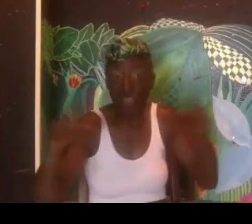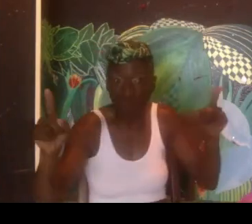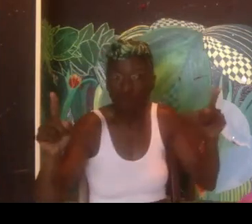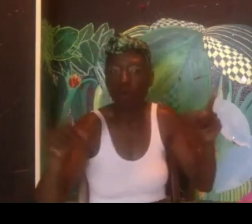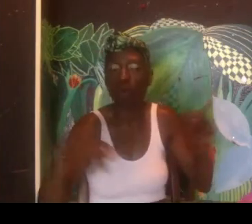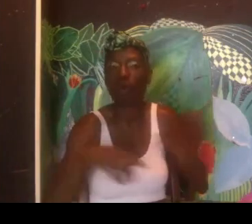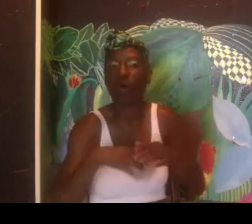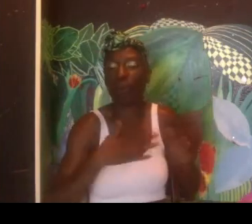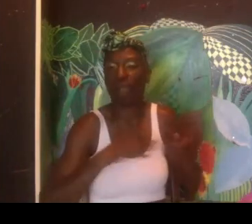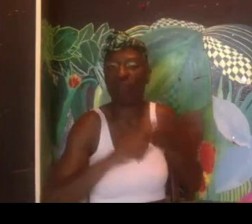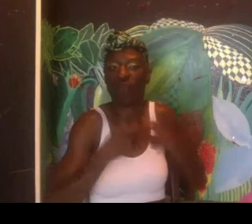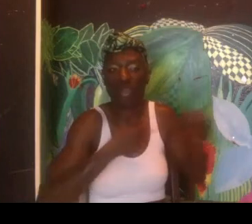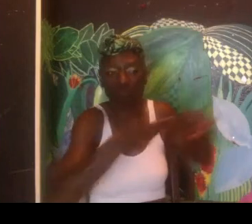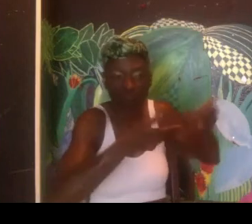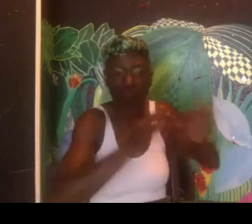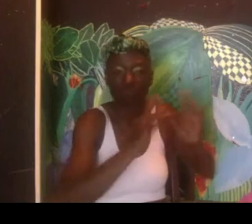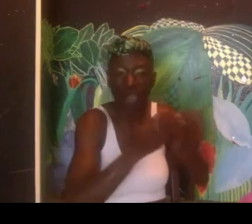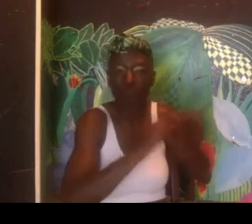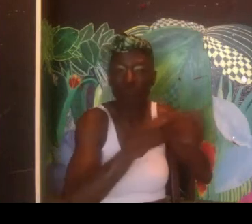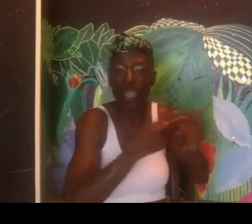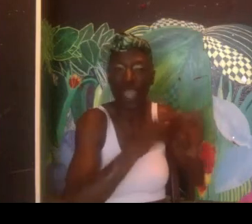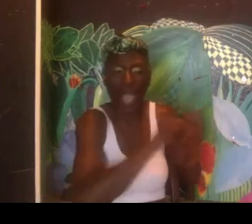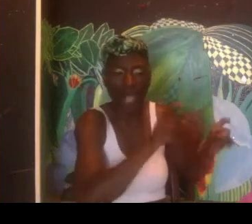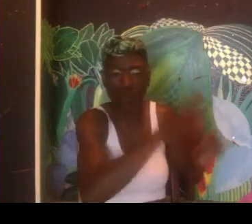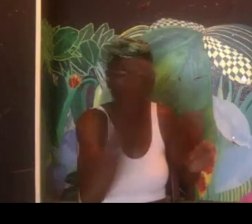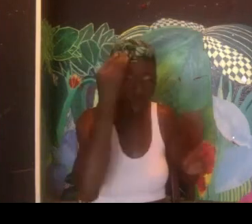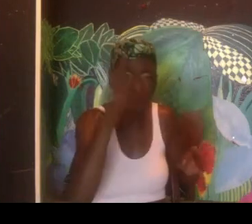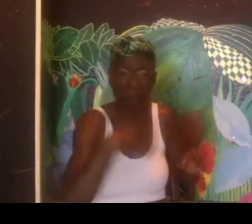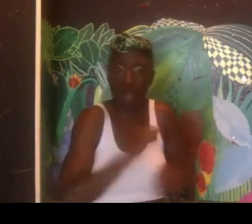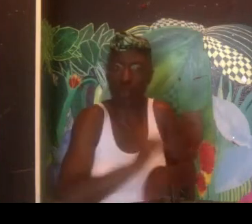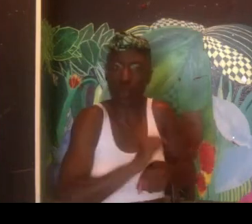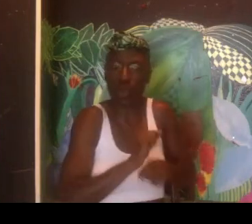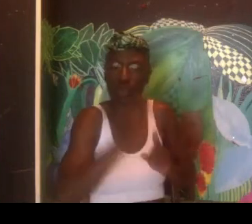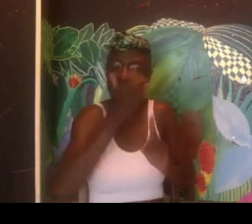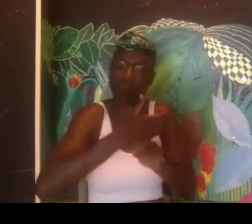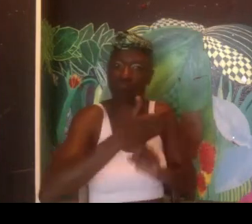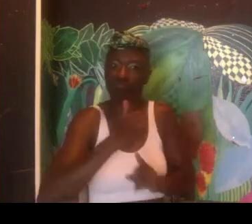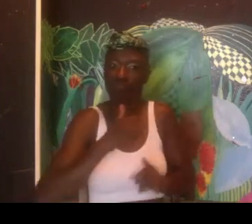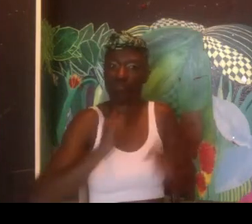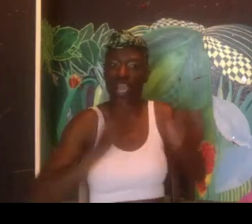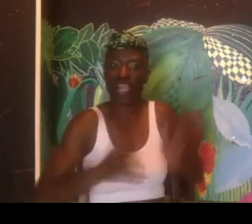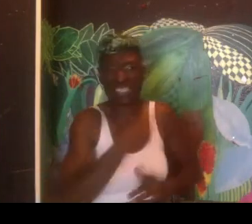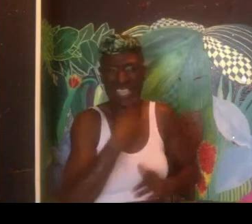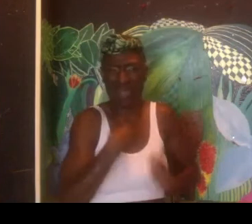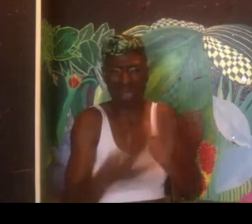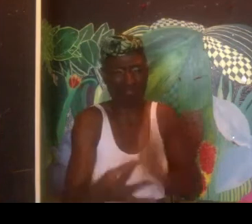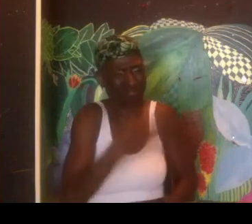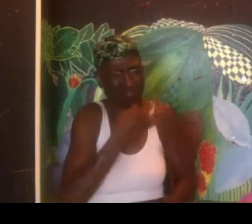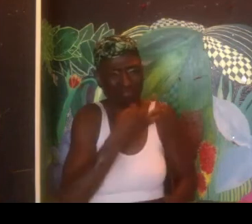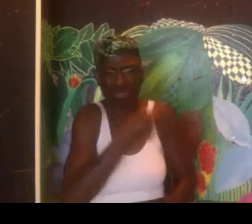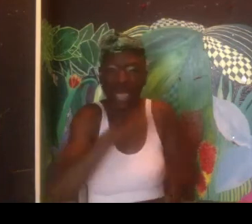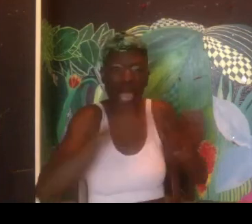training, then we finally did the show. And it was a two-week show. I invited my family and friends and so on